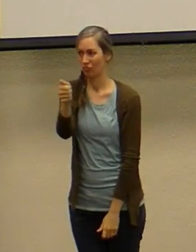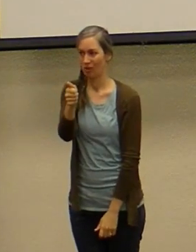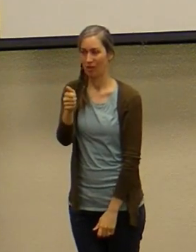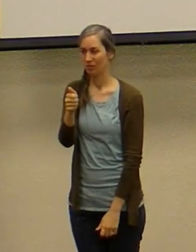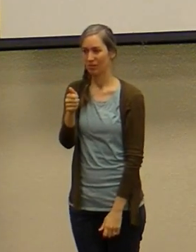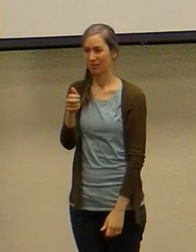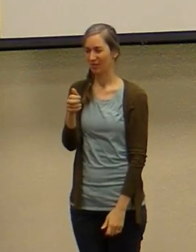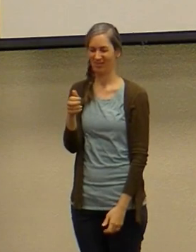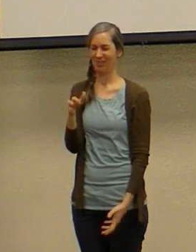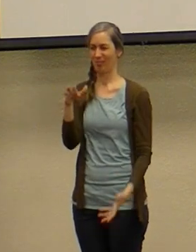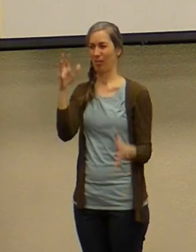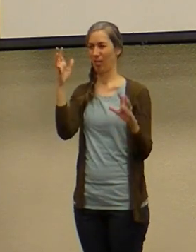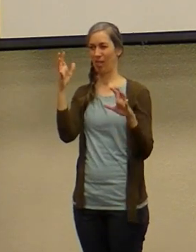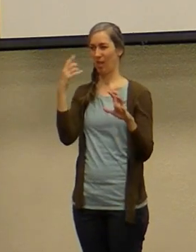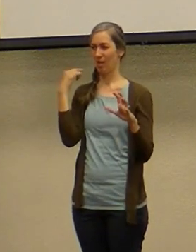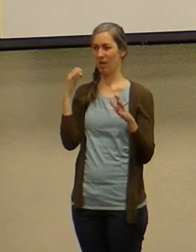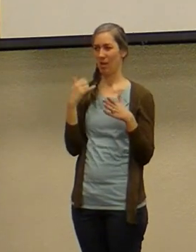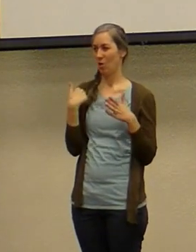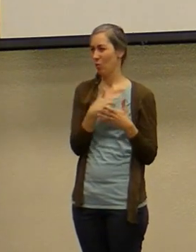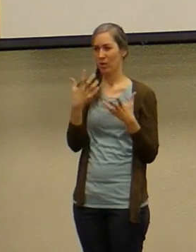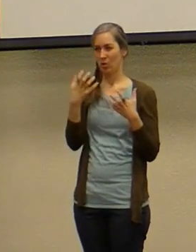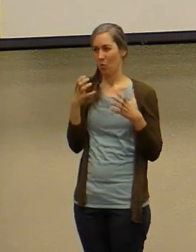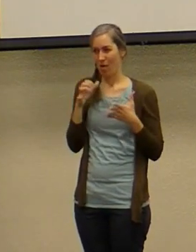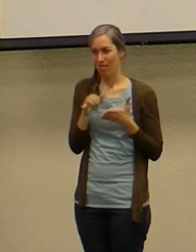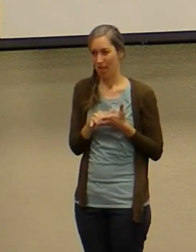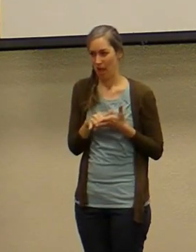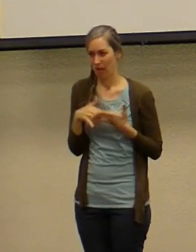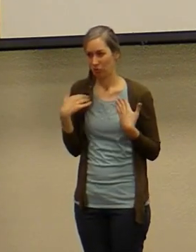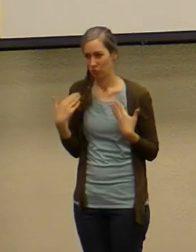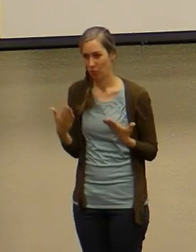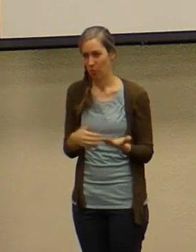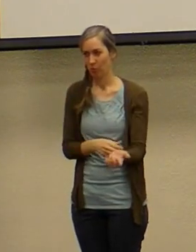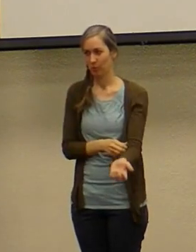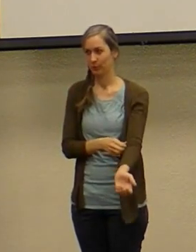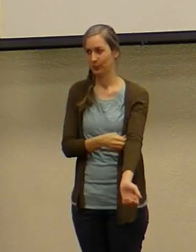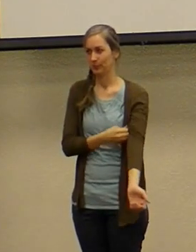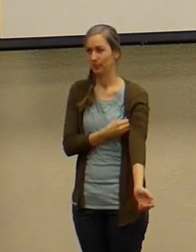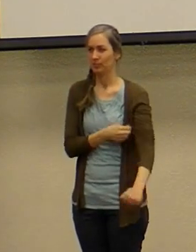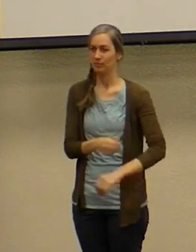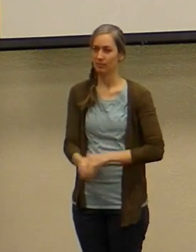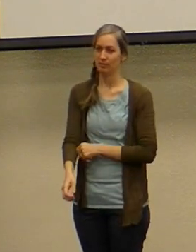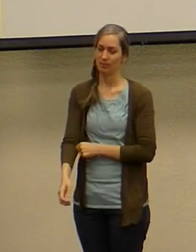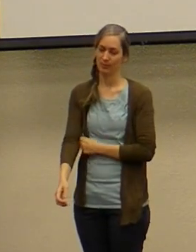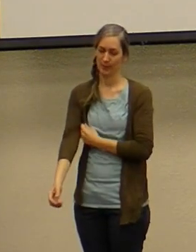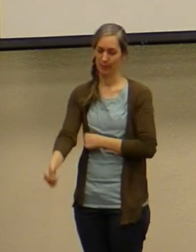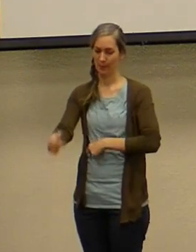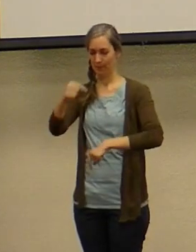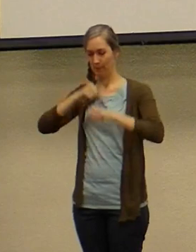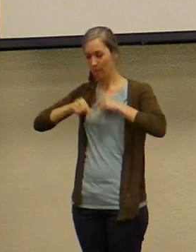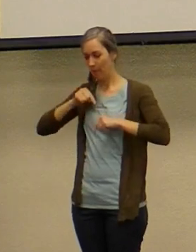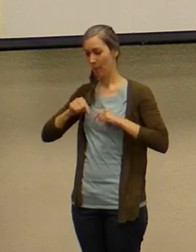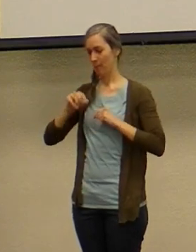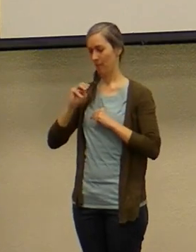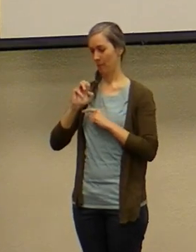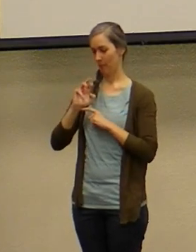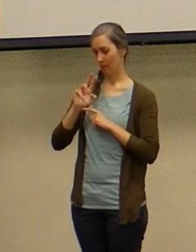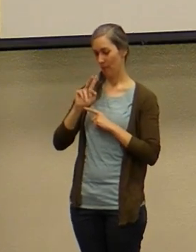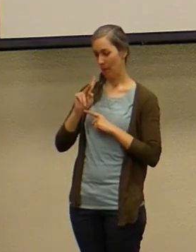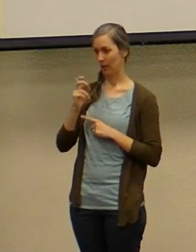don't want to do that right I hope we don't want to do that so back to Mark chapter 12